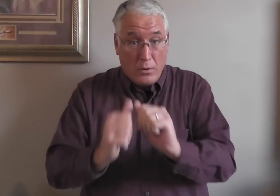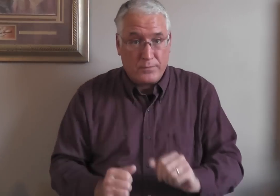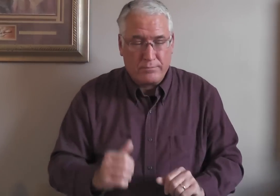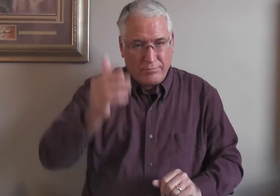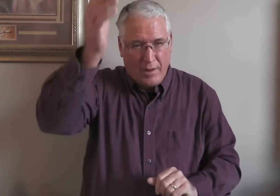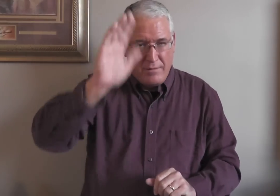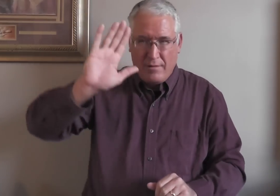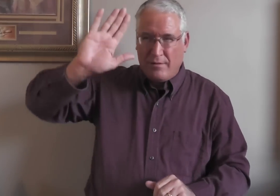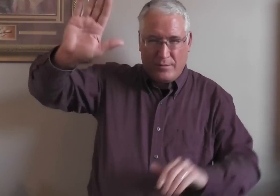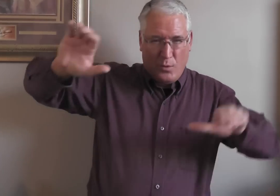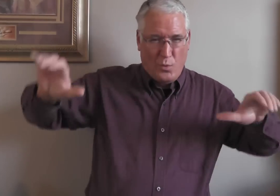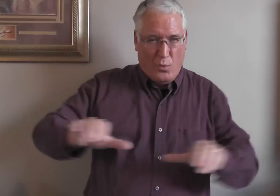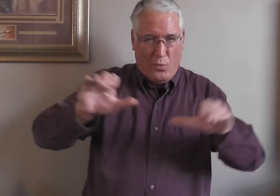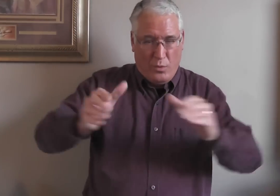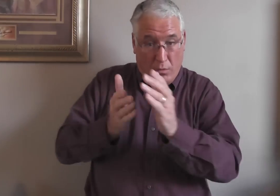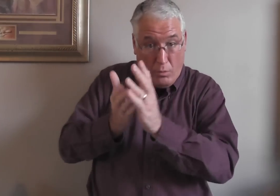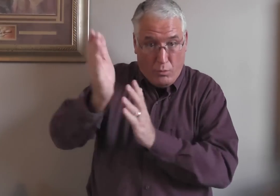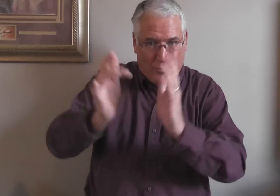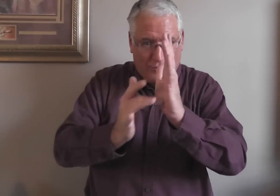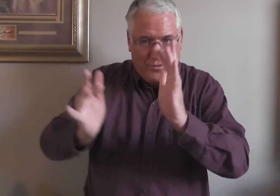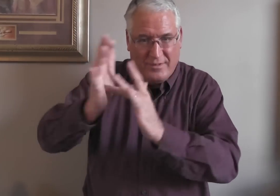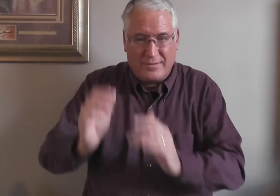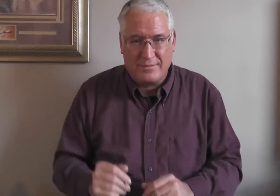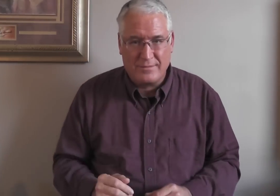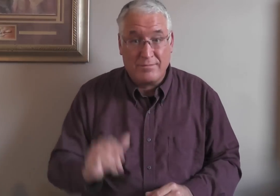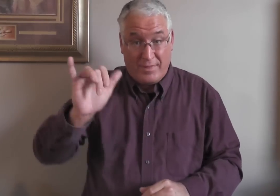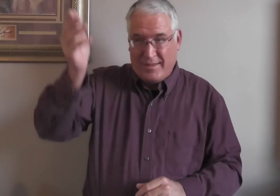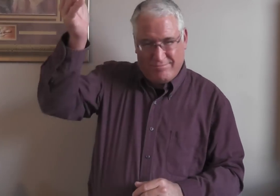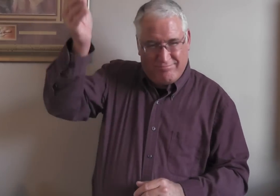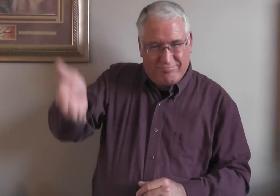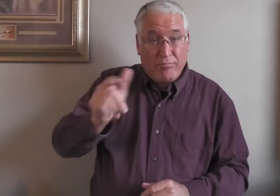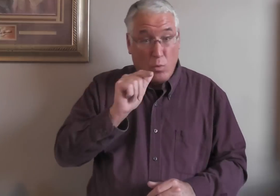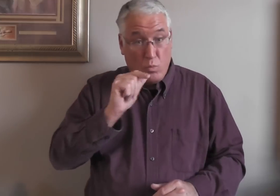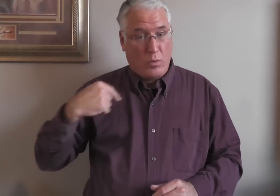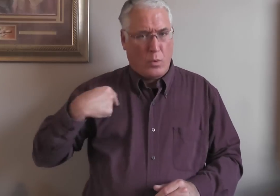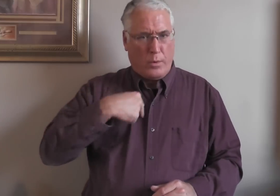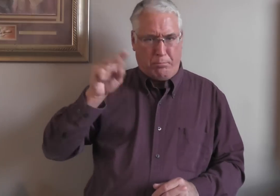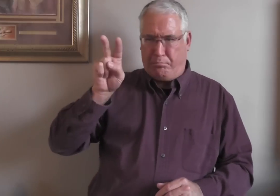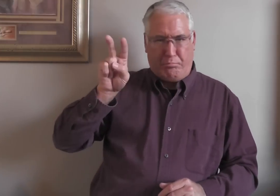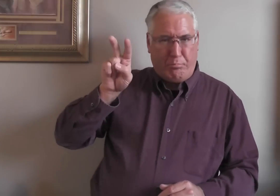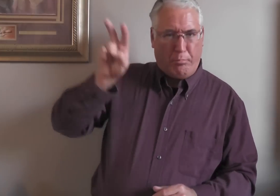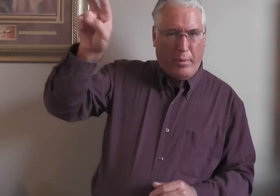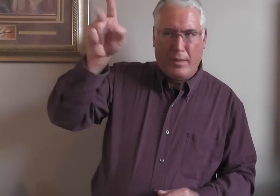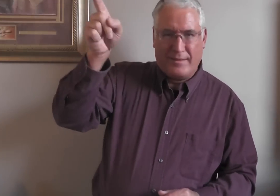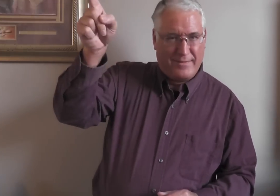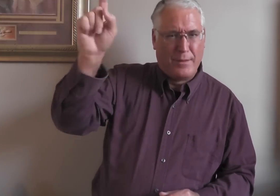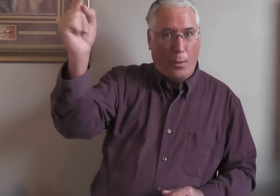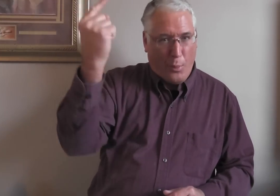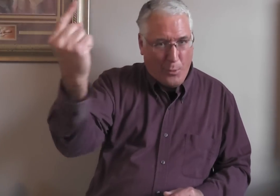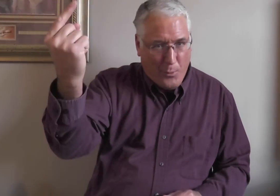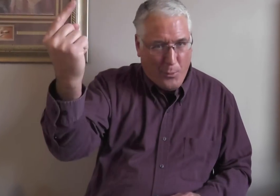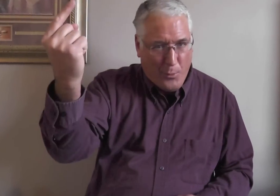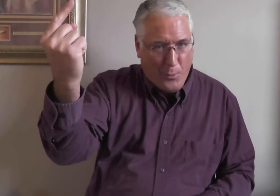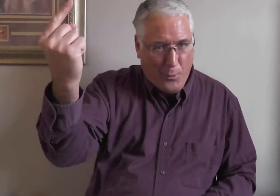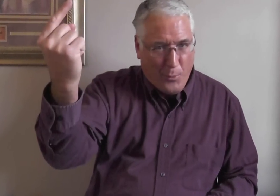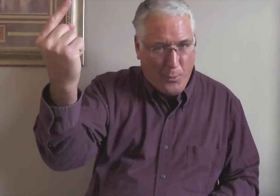How? God's work through Jesus Christ. He who we need to plug into, and him alone.